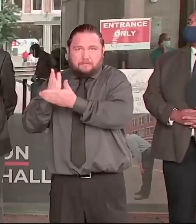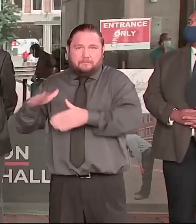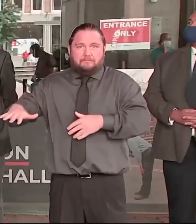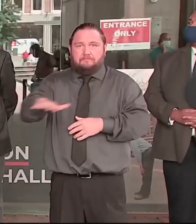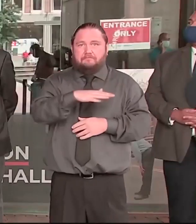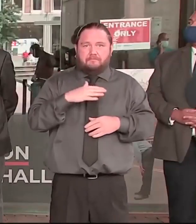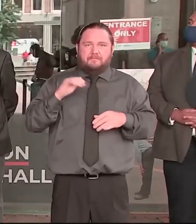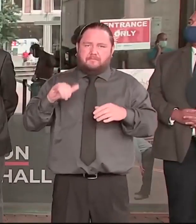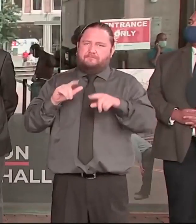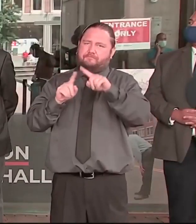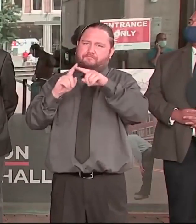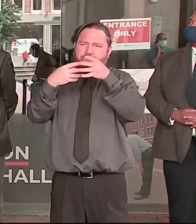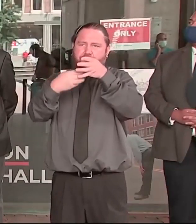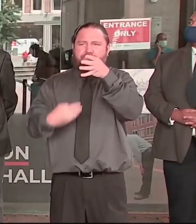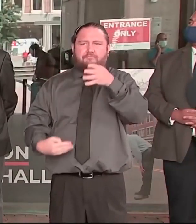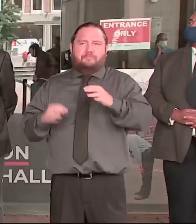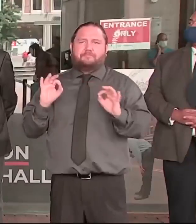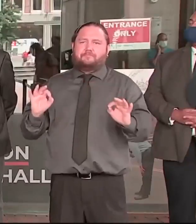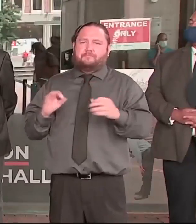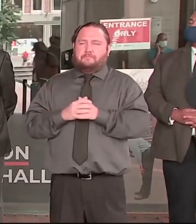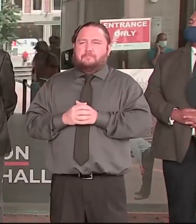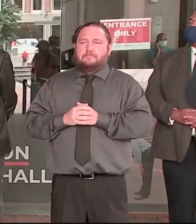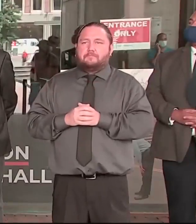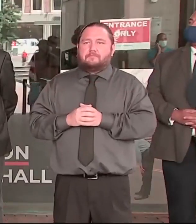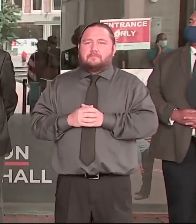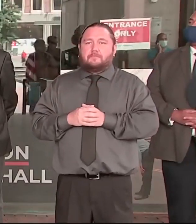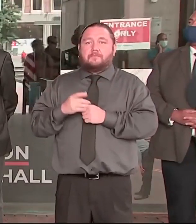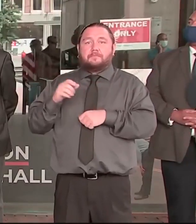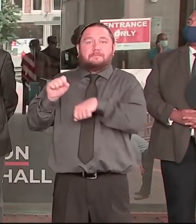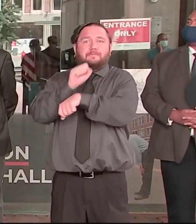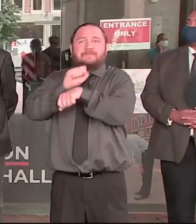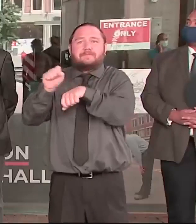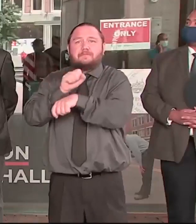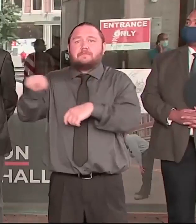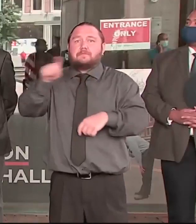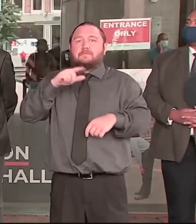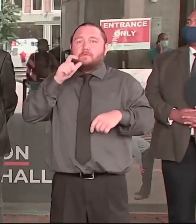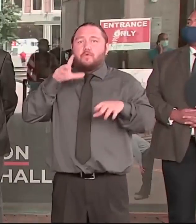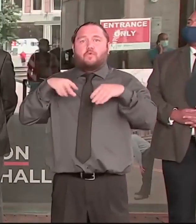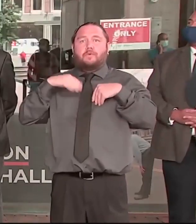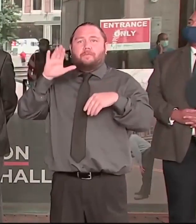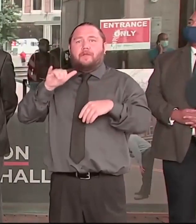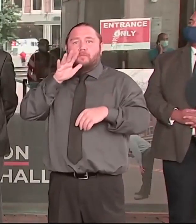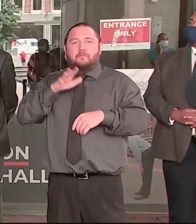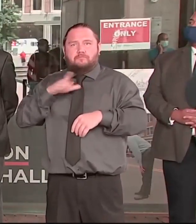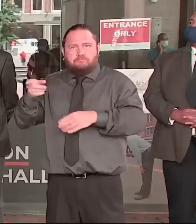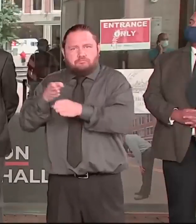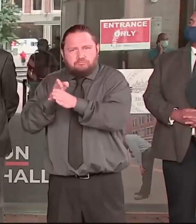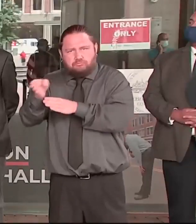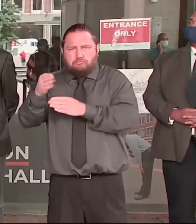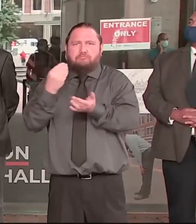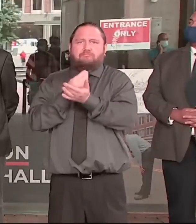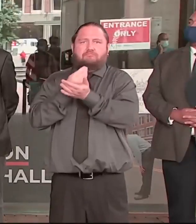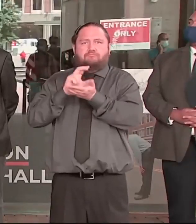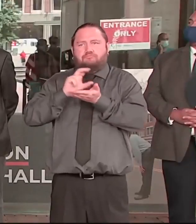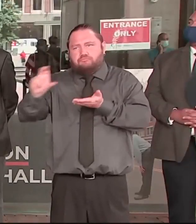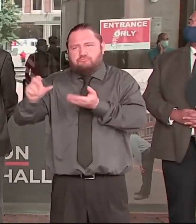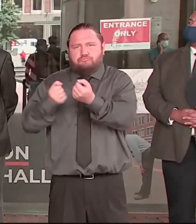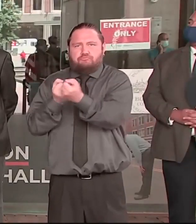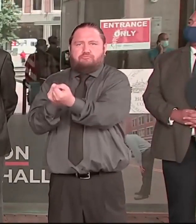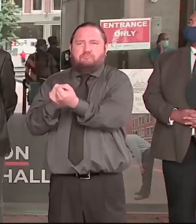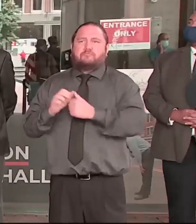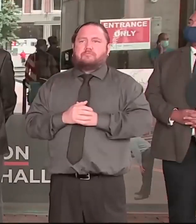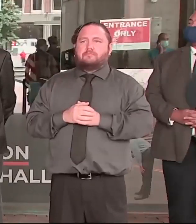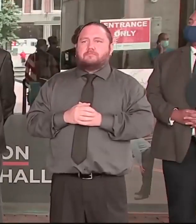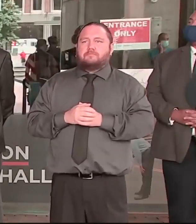security and ending youth homelessness, and $2 million for emergency clinicians and mental health supports to provide through the Boston Police